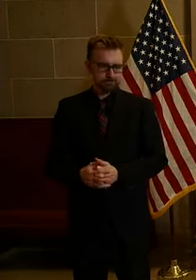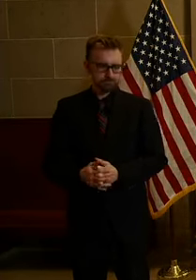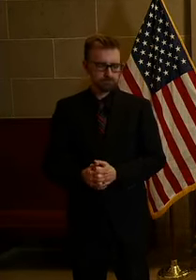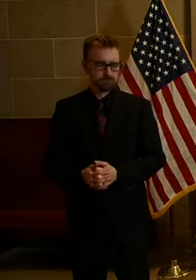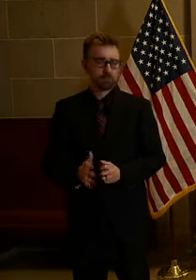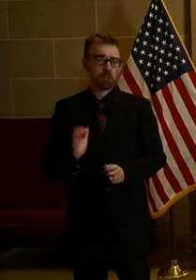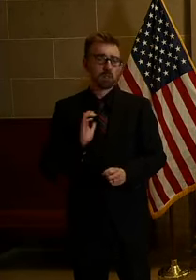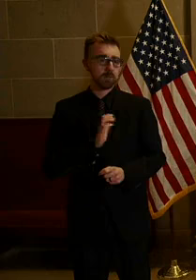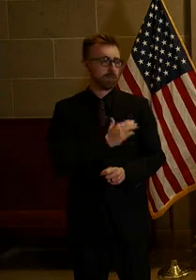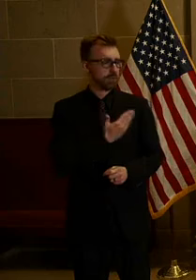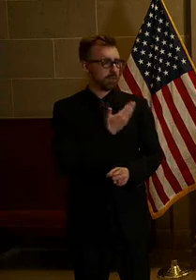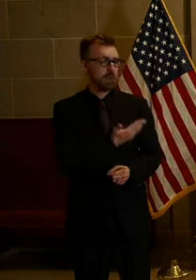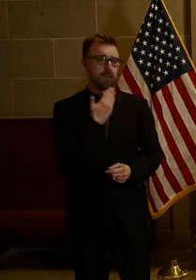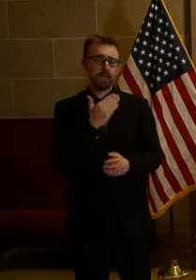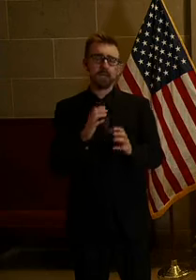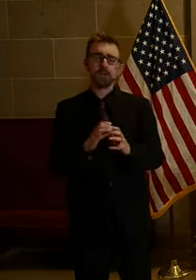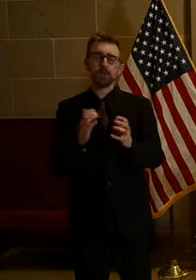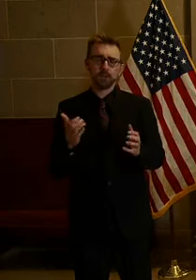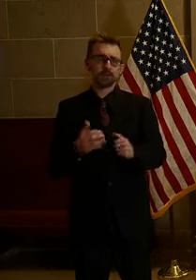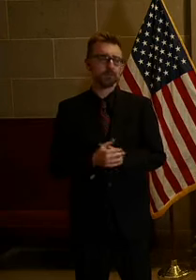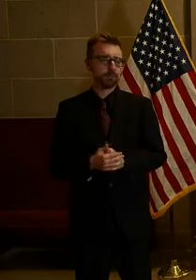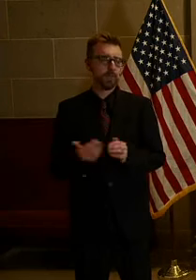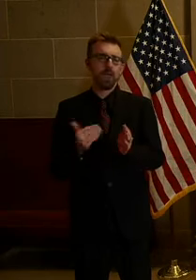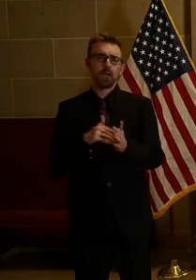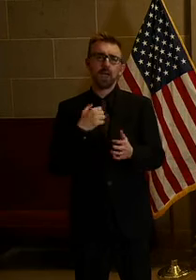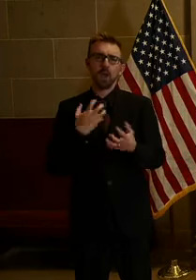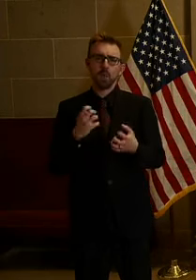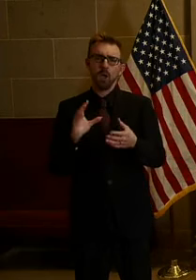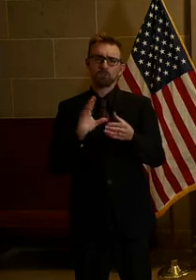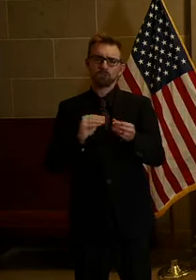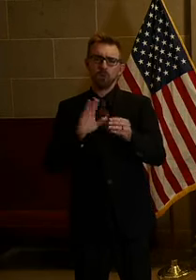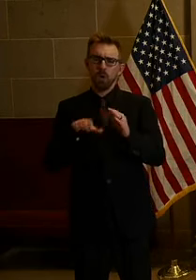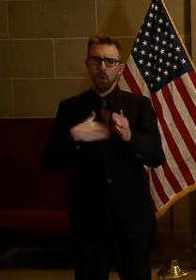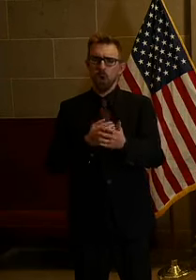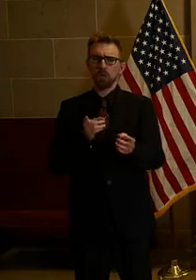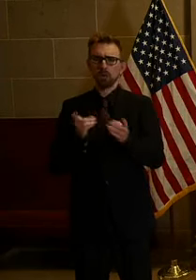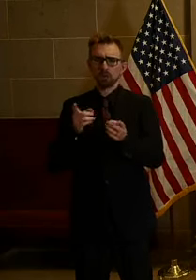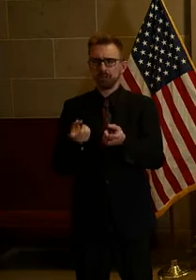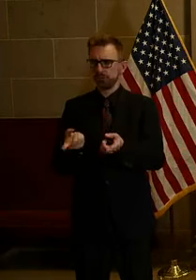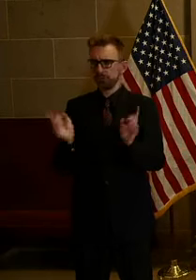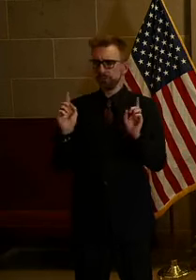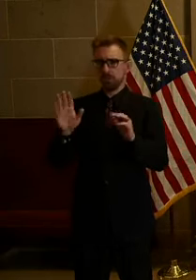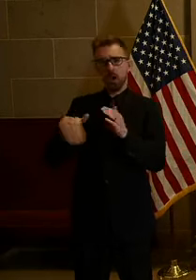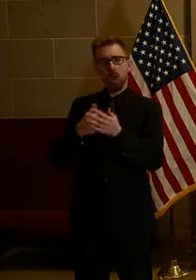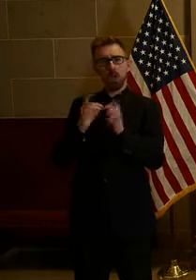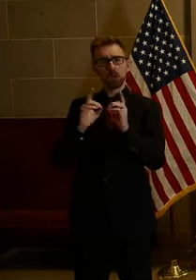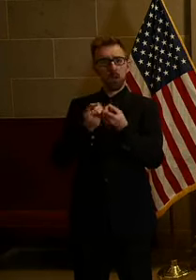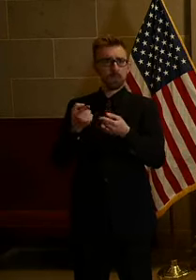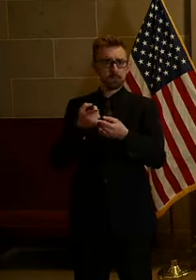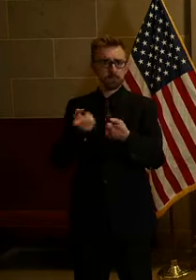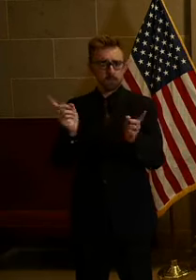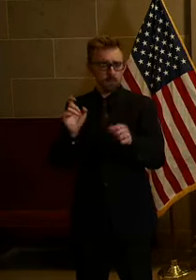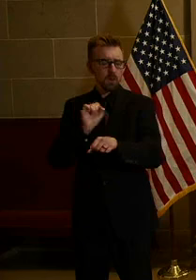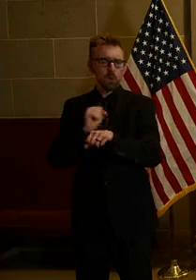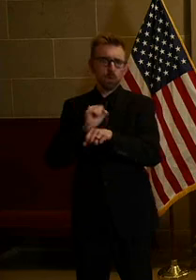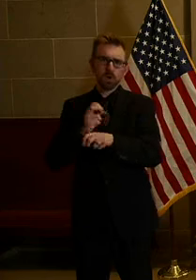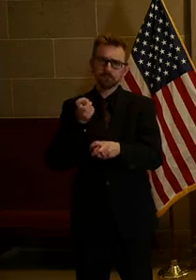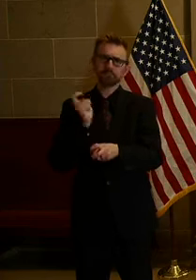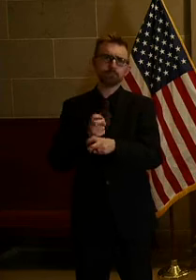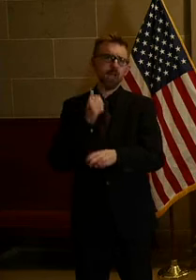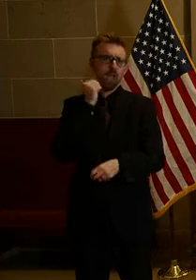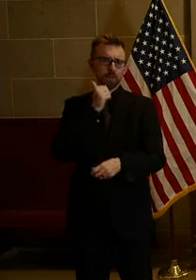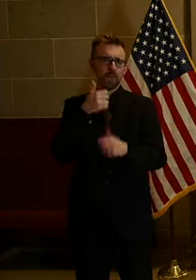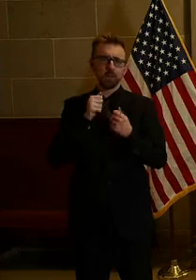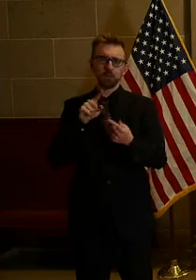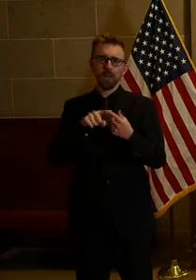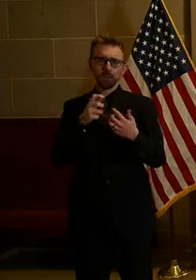Thank you very much. Again, I just want to say that all the directors from all the departments are working hard every day trying to find